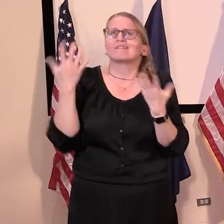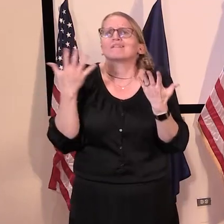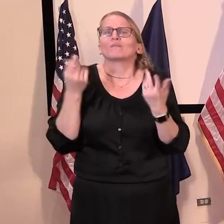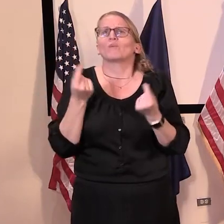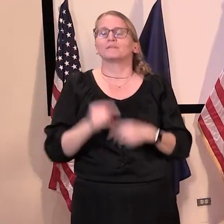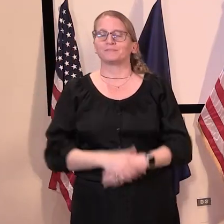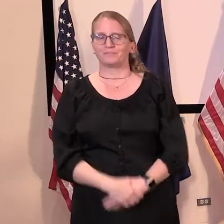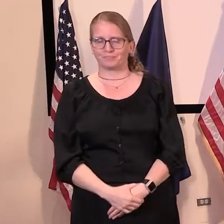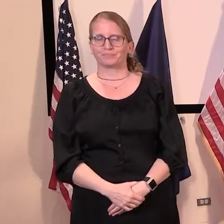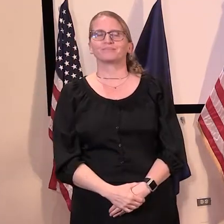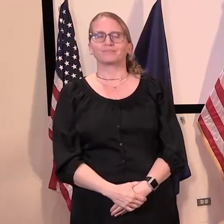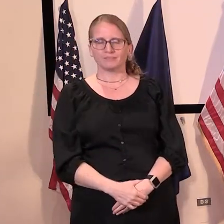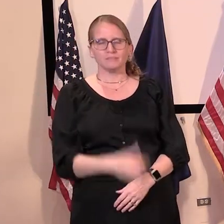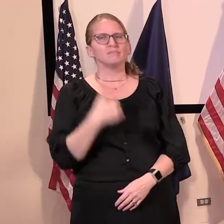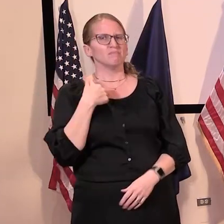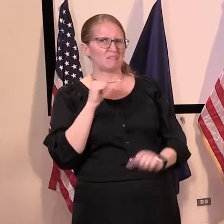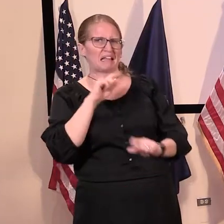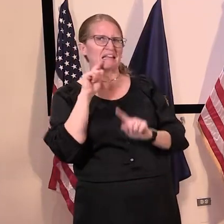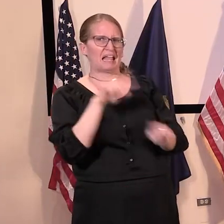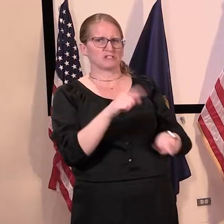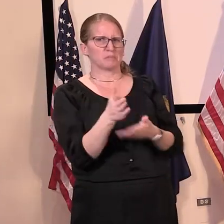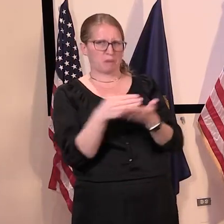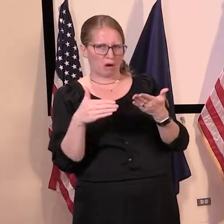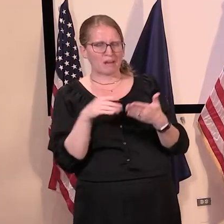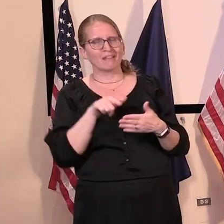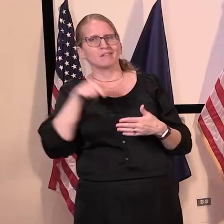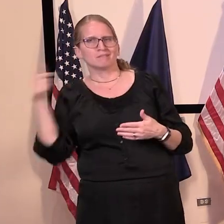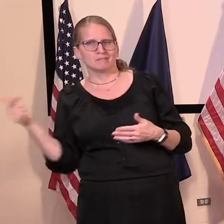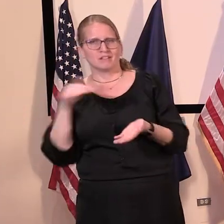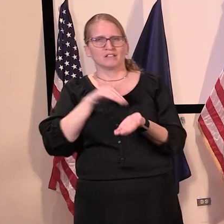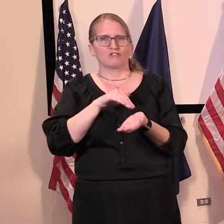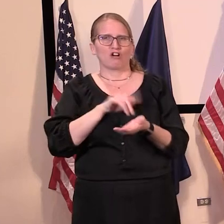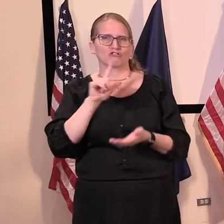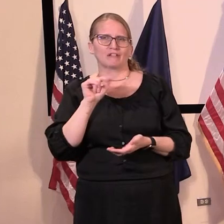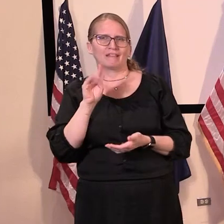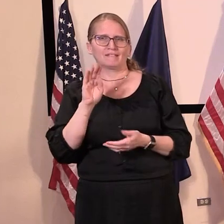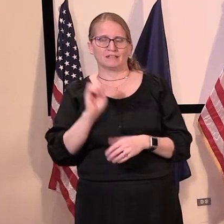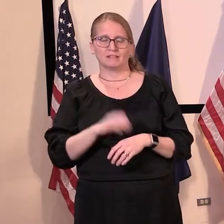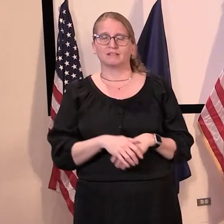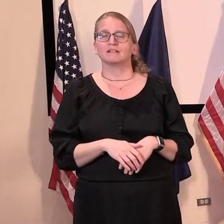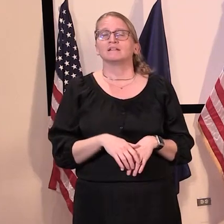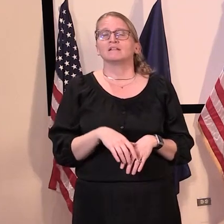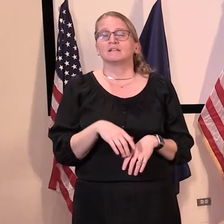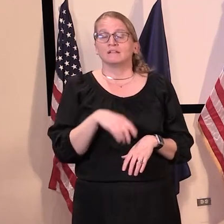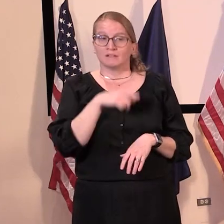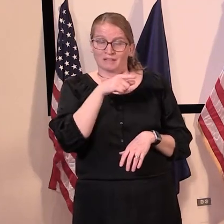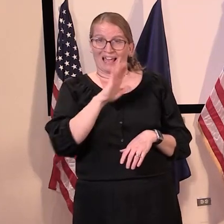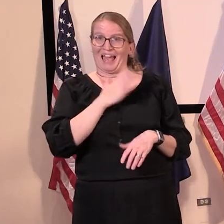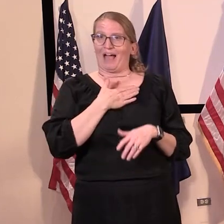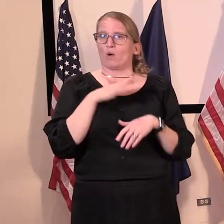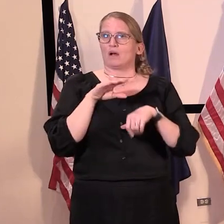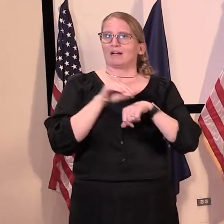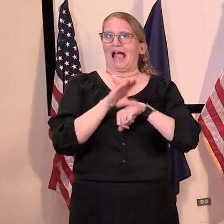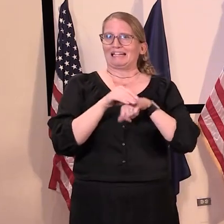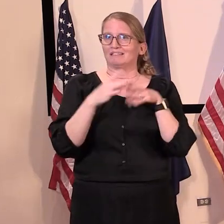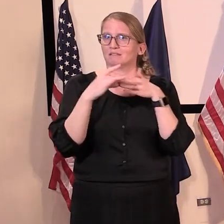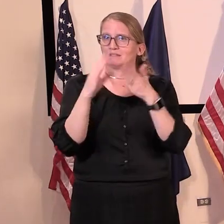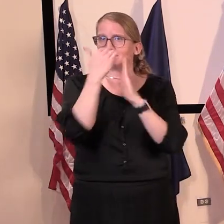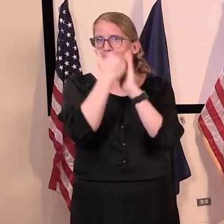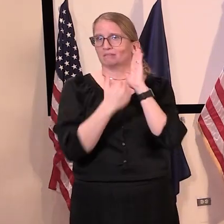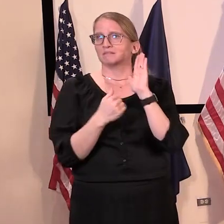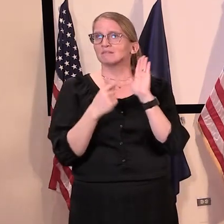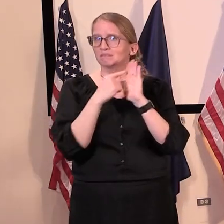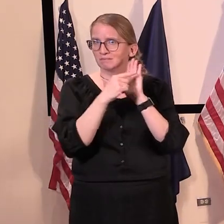I'll answer part of that, then I'll turn it over to Dr. Levine. Uh, but, uh, as you can see in the, in the guidance, and as we had, uh, portrayed last